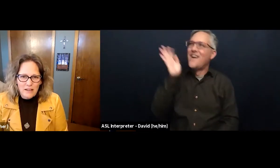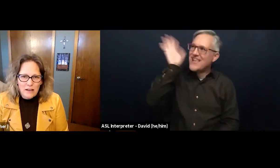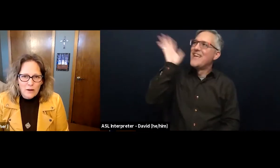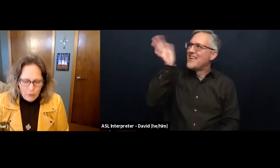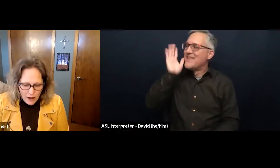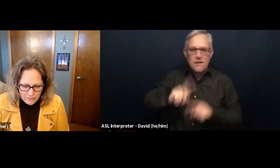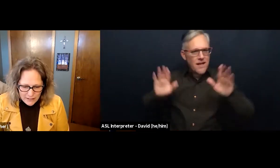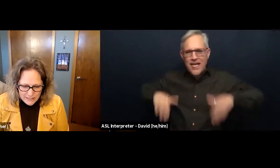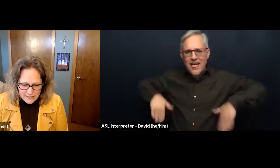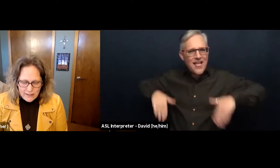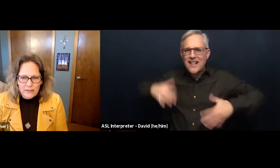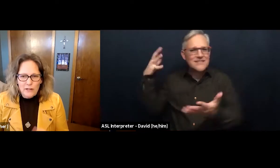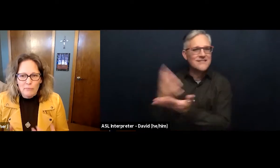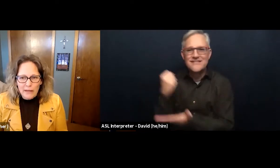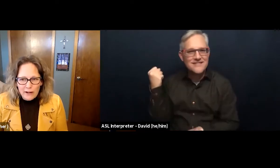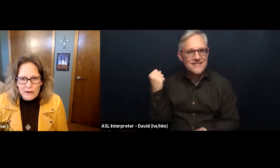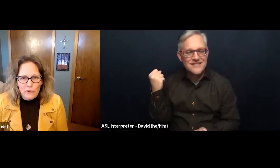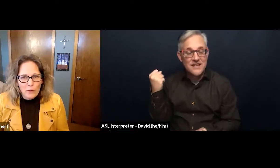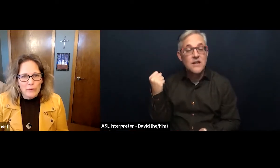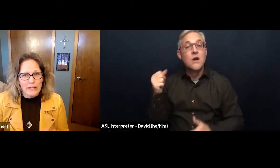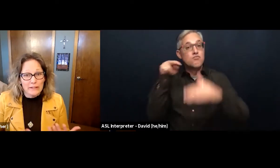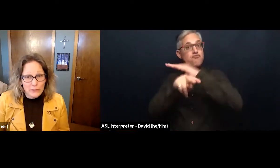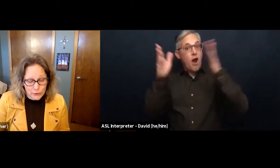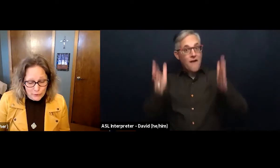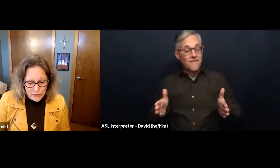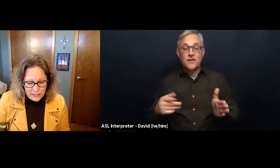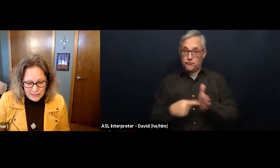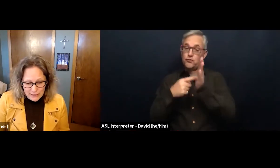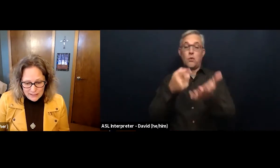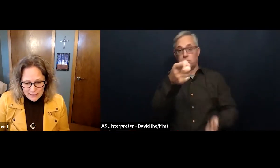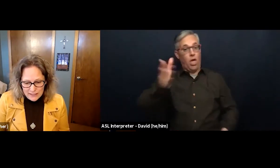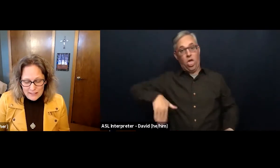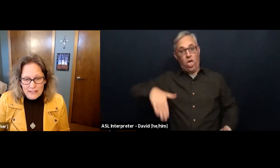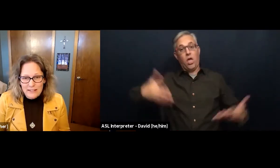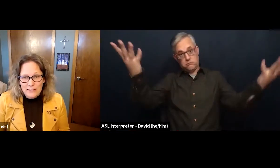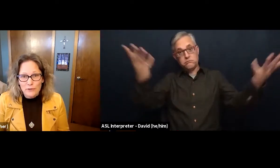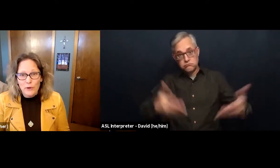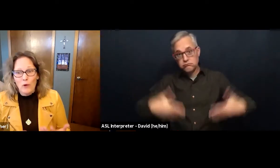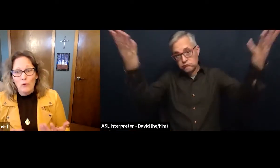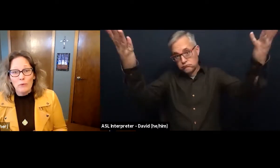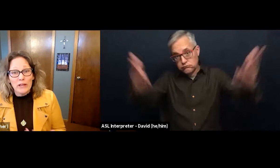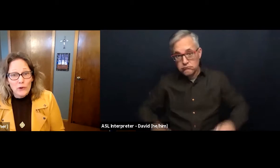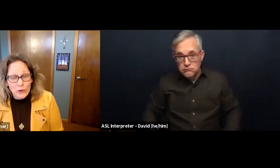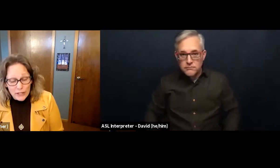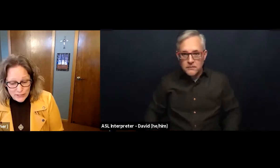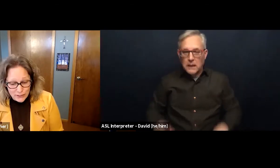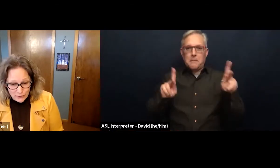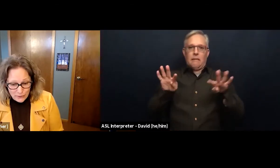Prophets compare what we do to what we could do